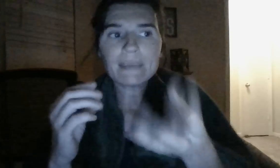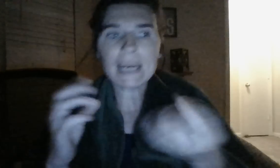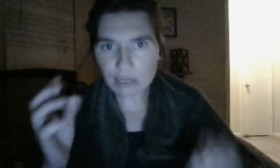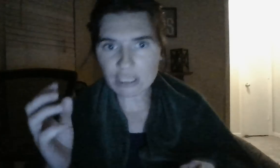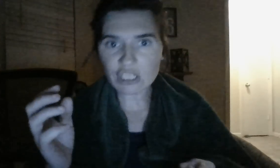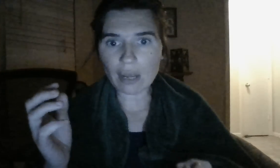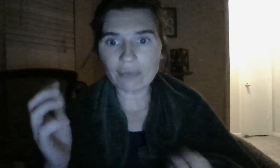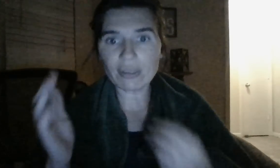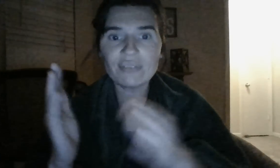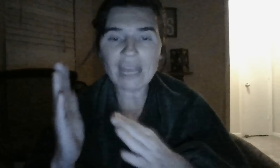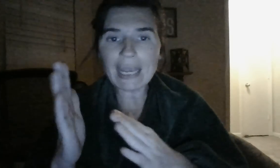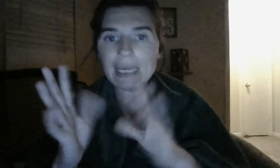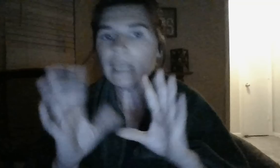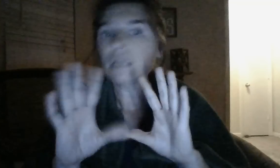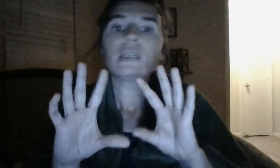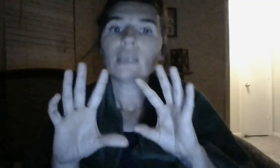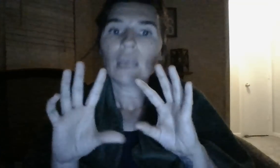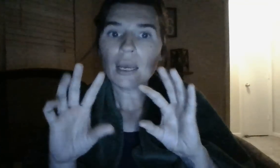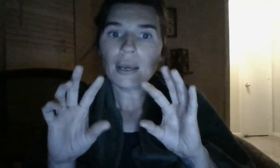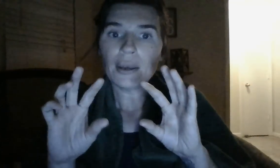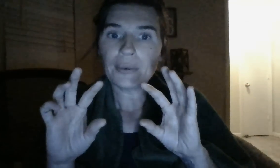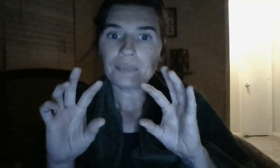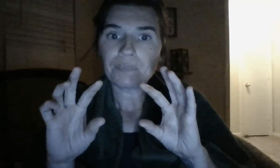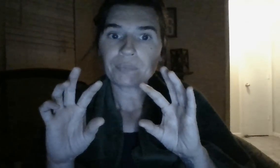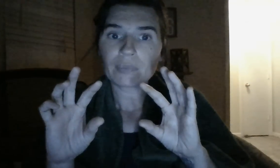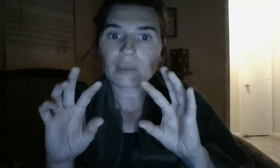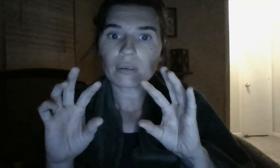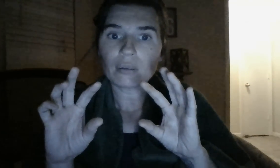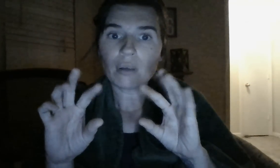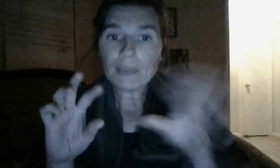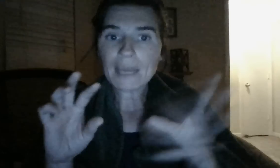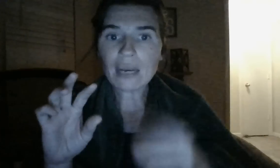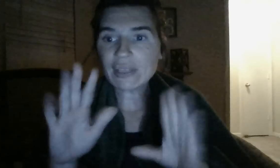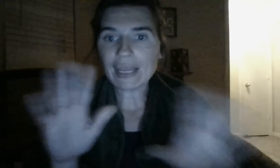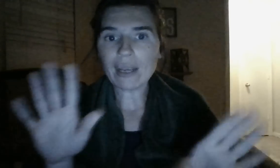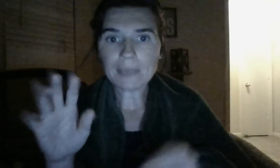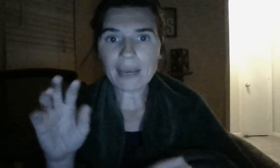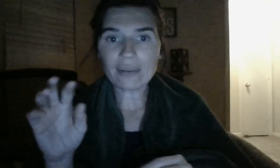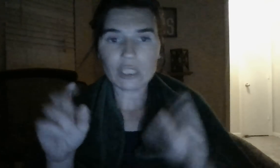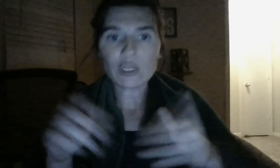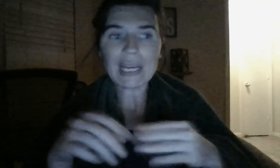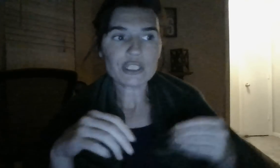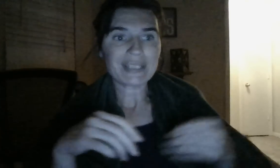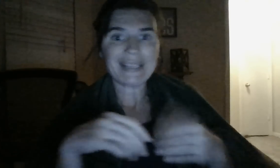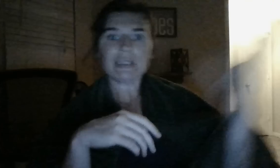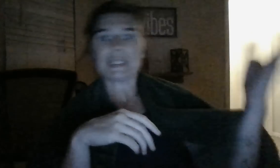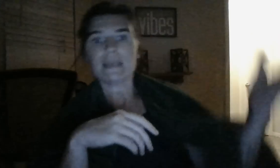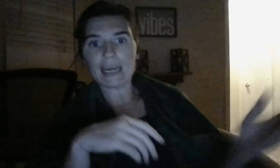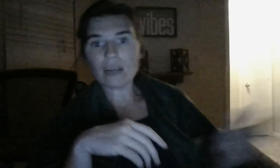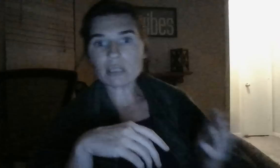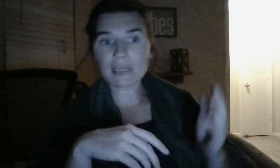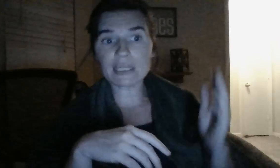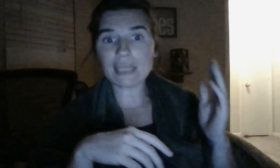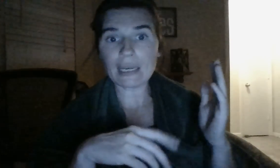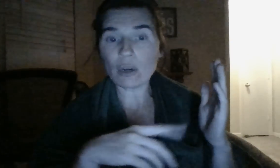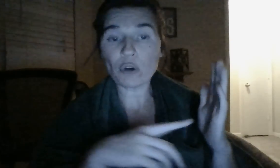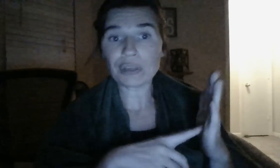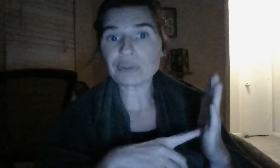somebody else's stuff. If they, um, opt out of it, they opt out of it. You can't just give it to somebody else because they are their